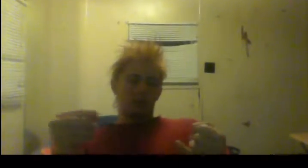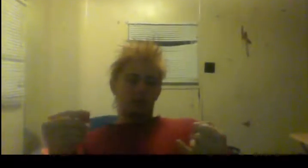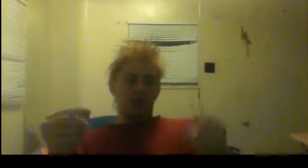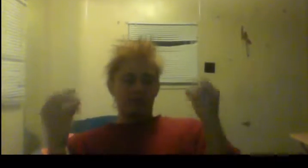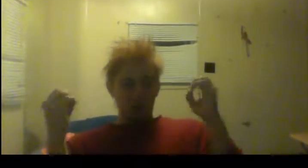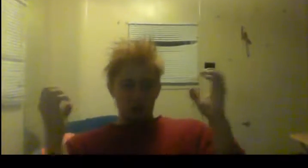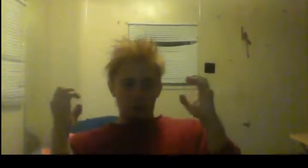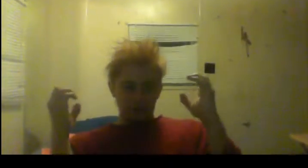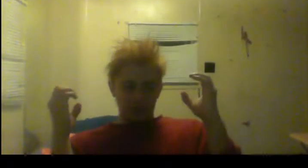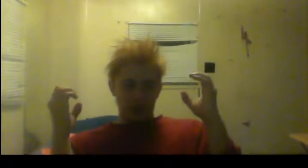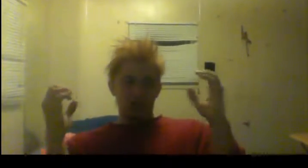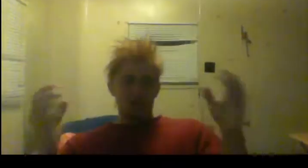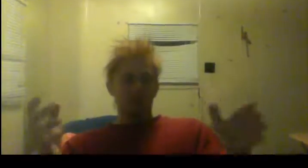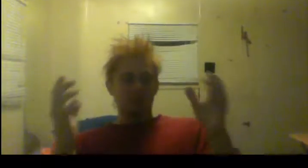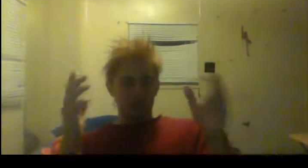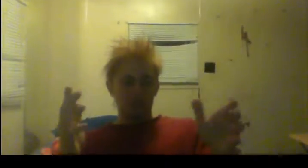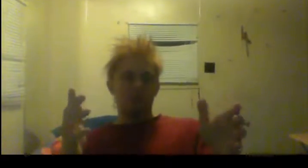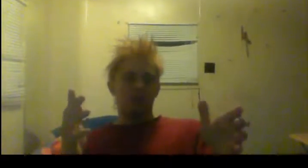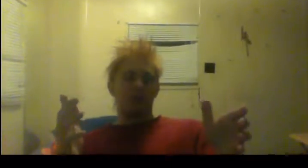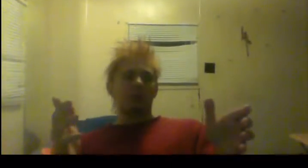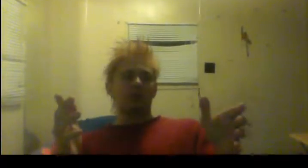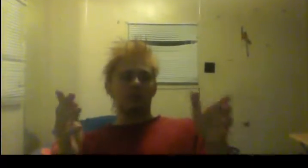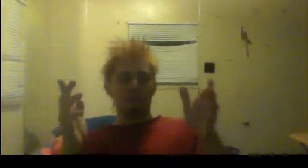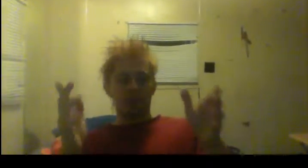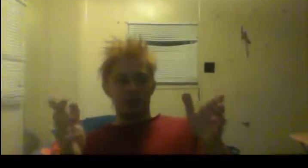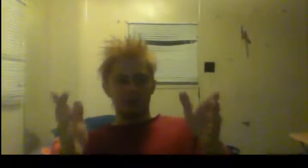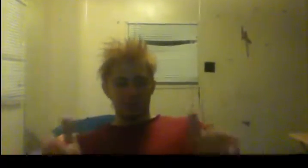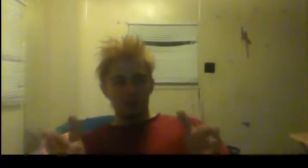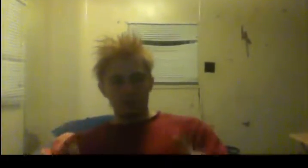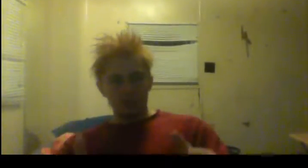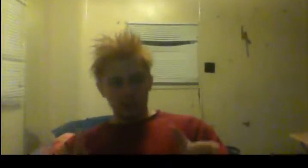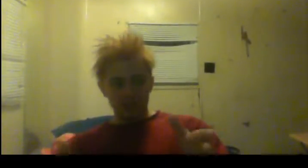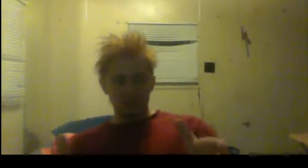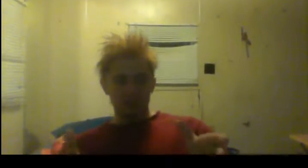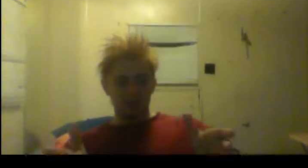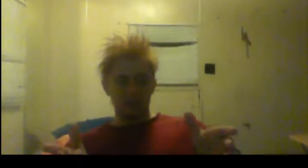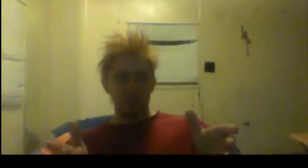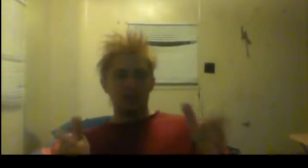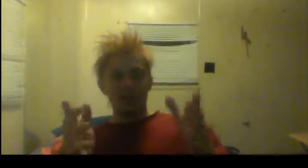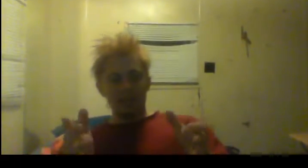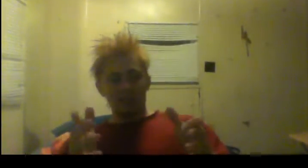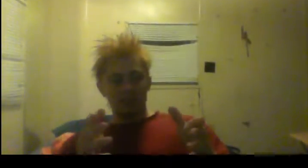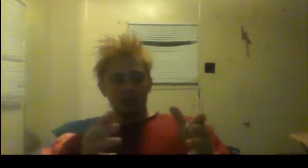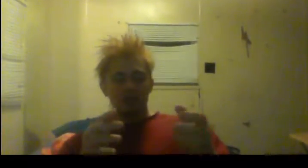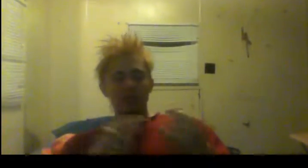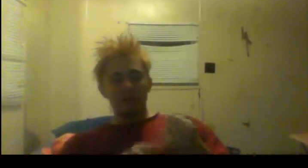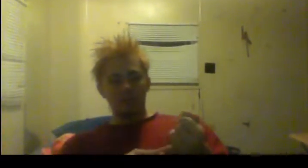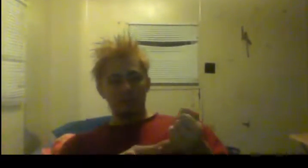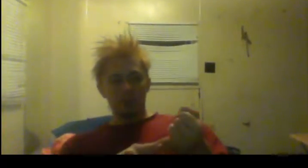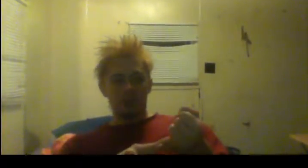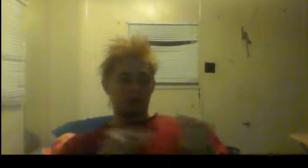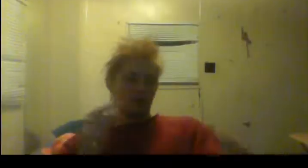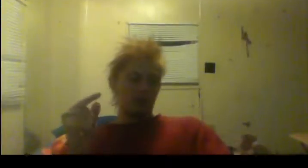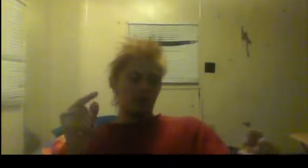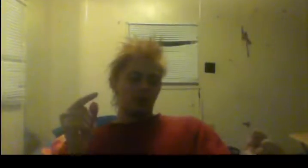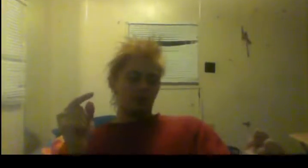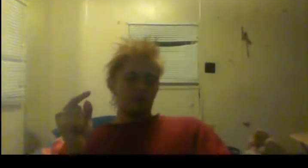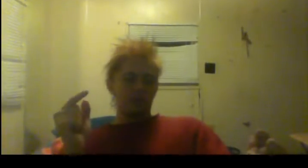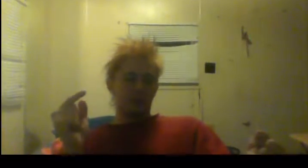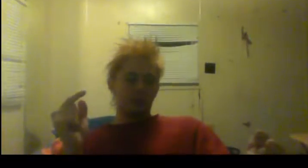Have an open mind. Listen to your body. If your body's telling you to eat this, eat it, eat it in the morning. If you feel like you